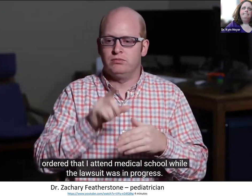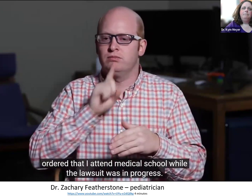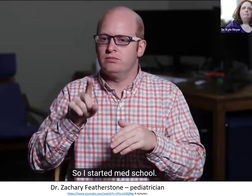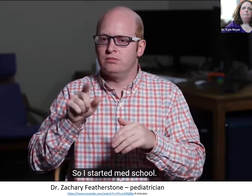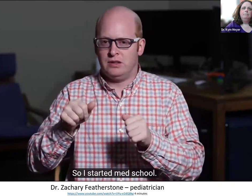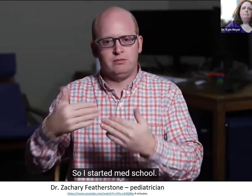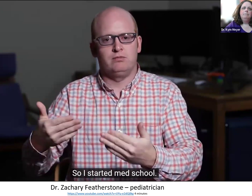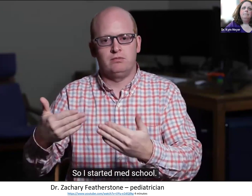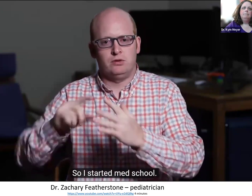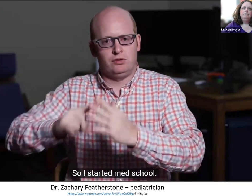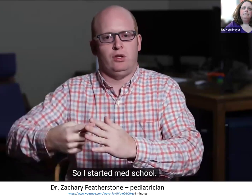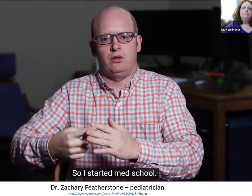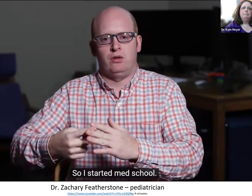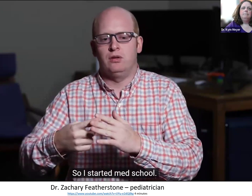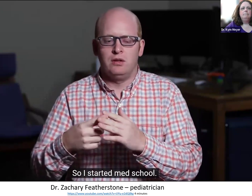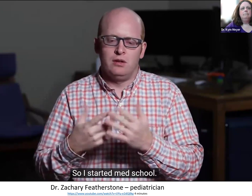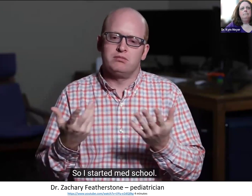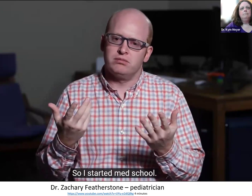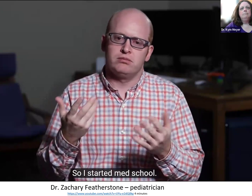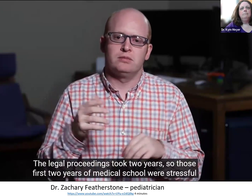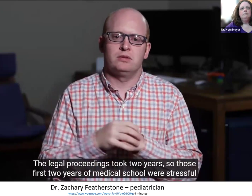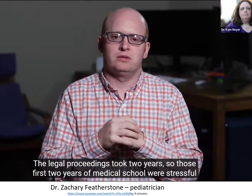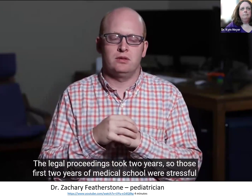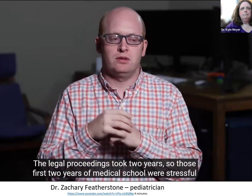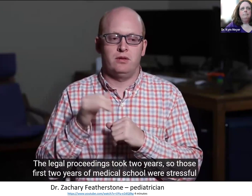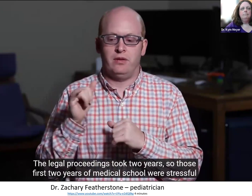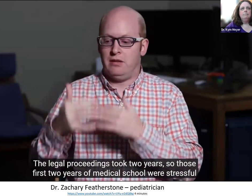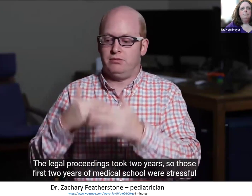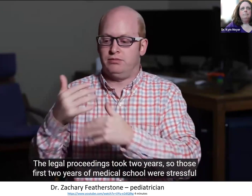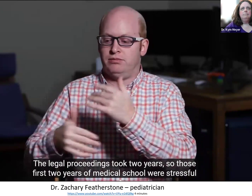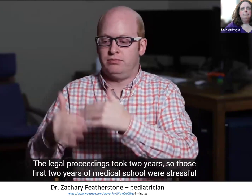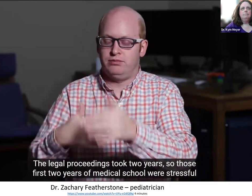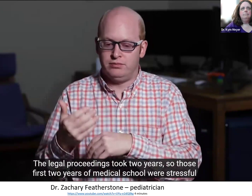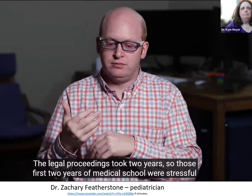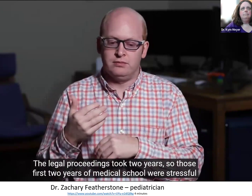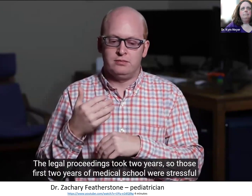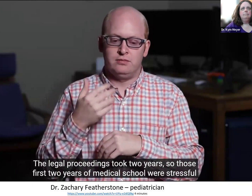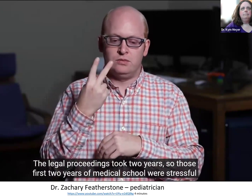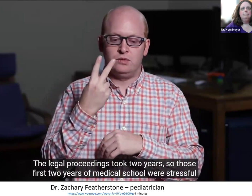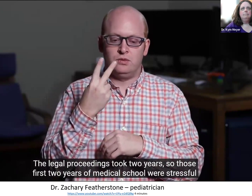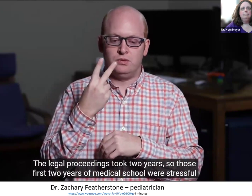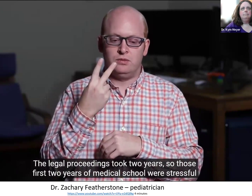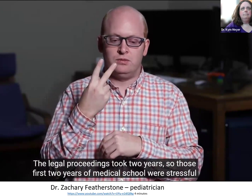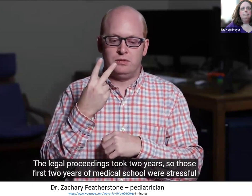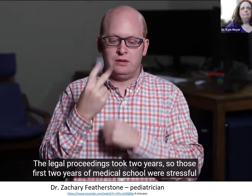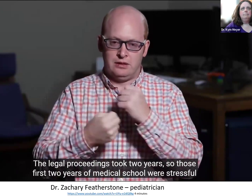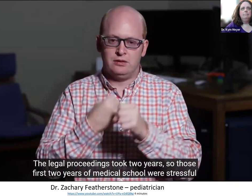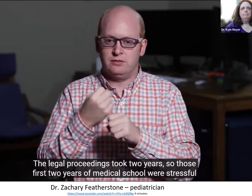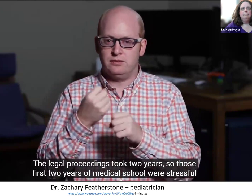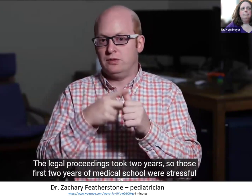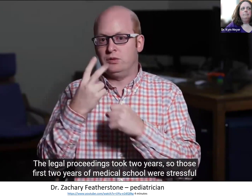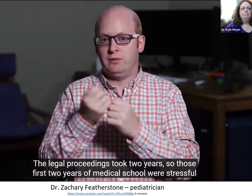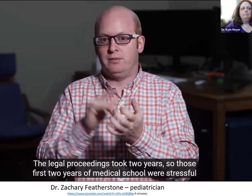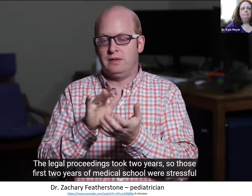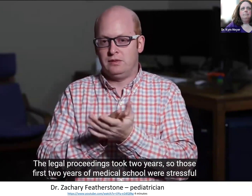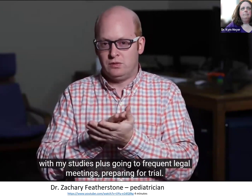So I started med school. The legal proceedings took two years. So those first two years of medical